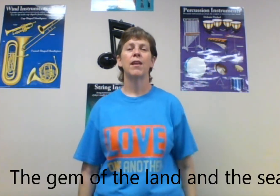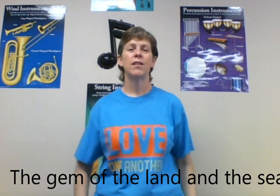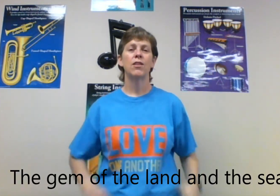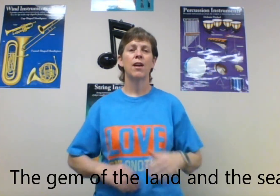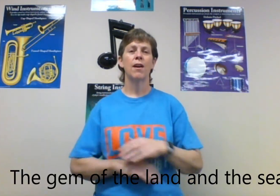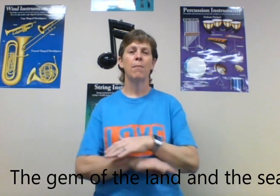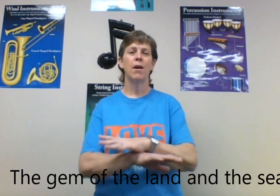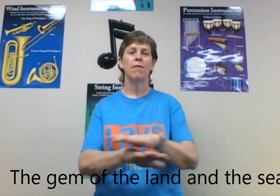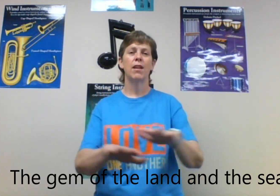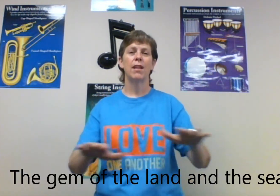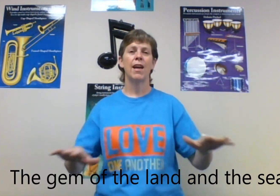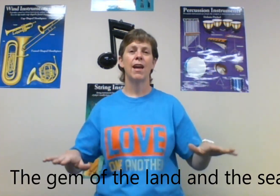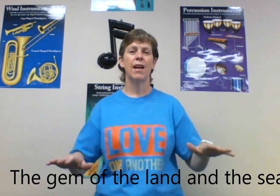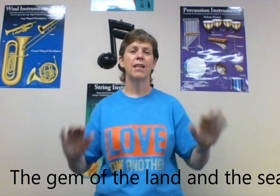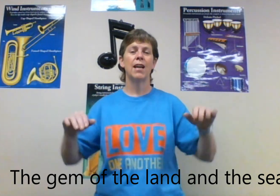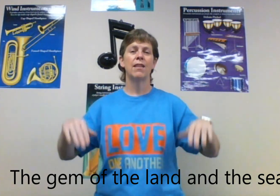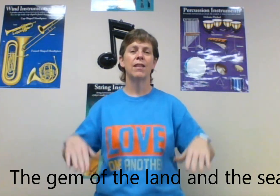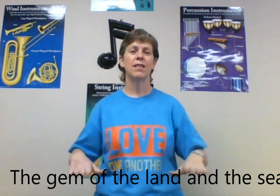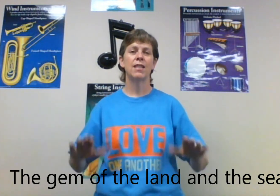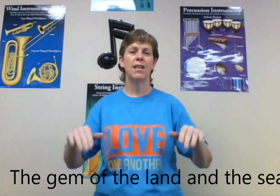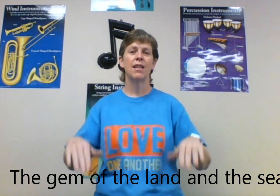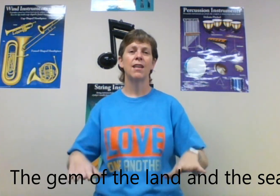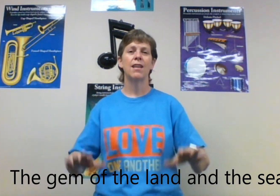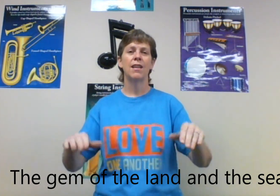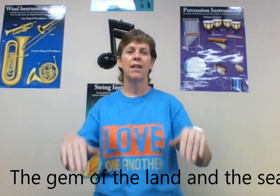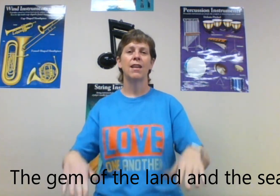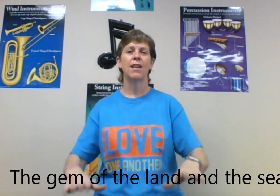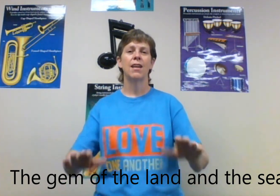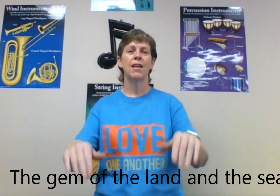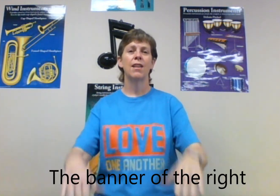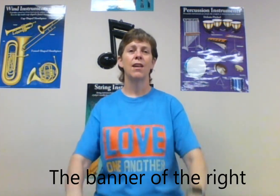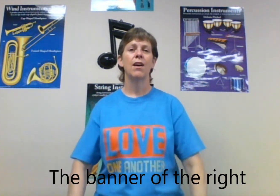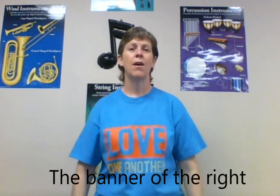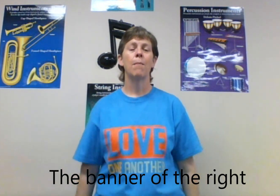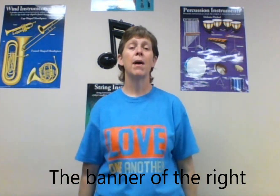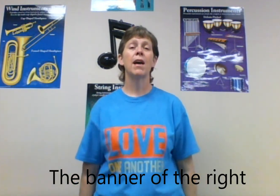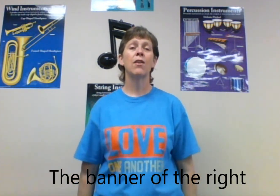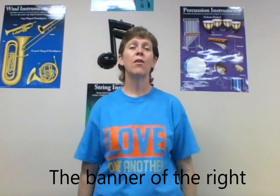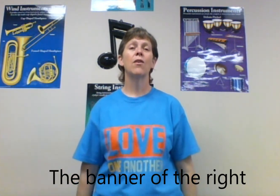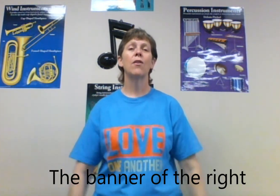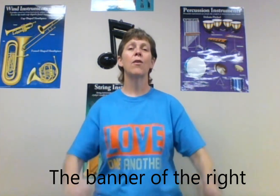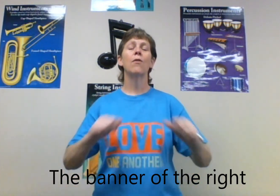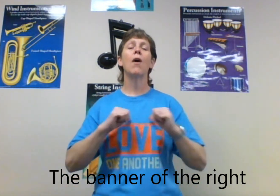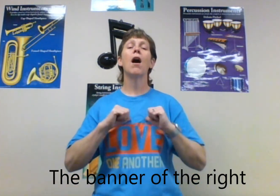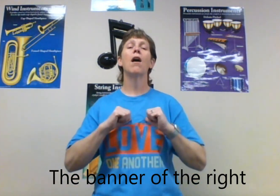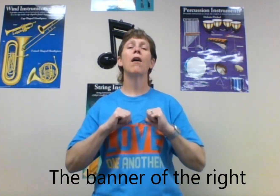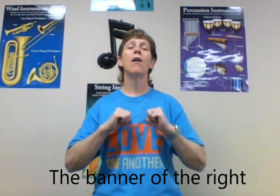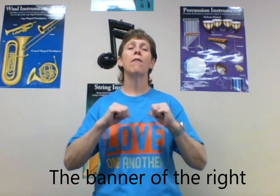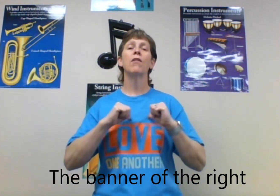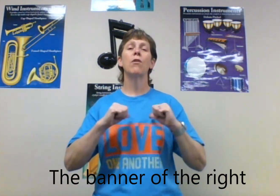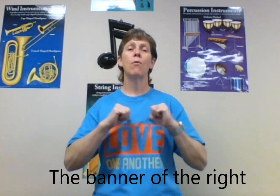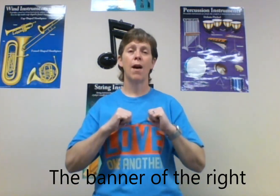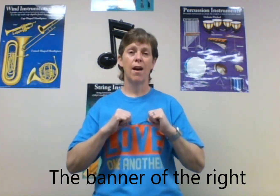The champ of the land and the sea, the banner of the